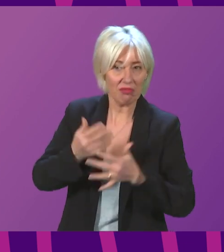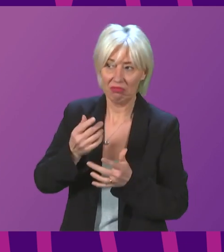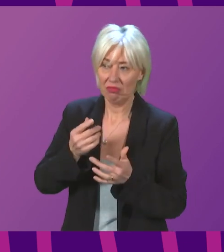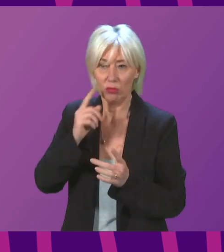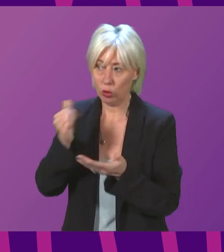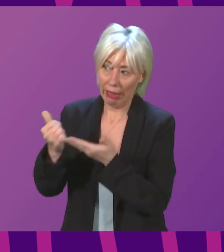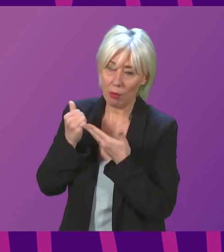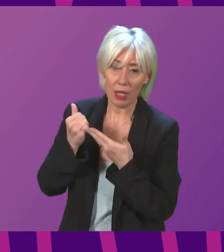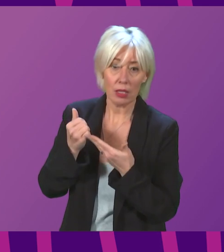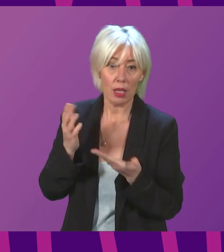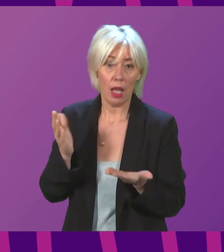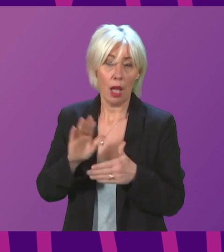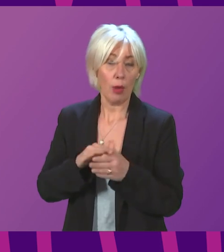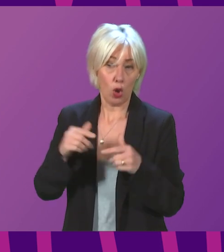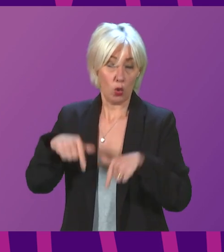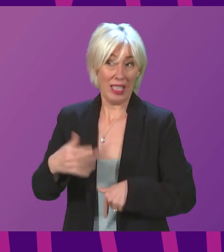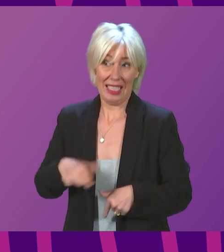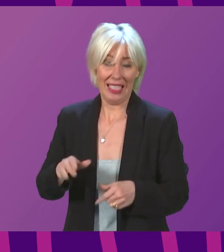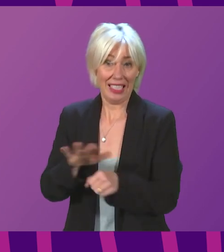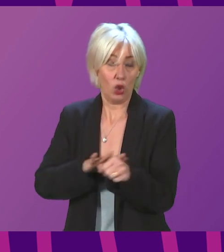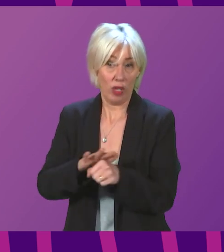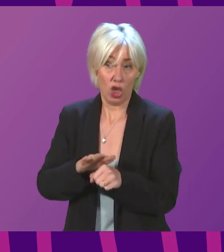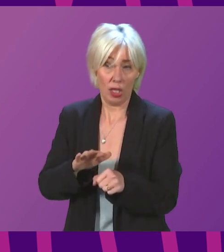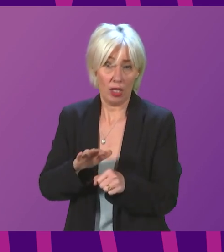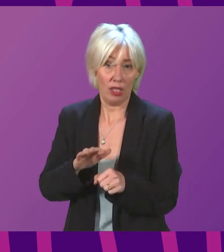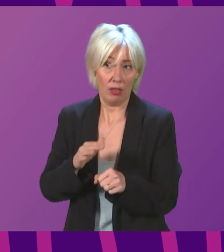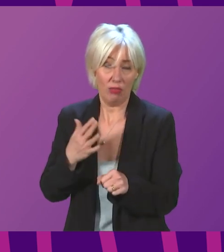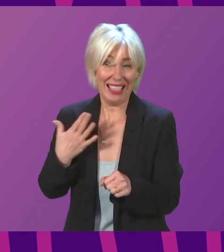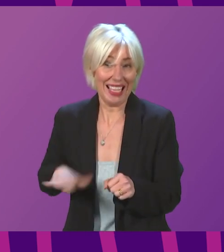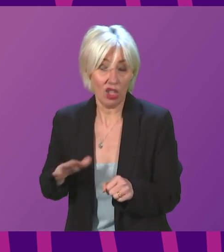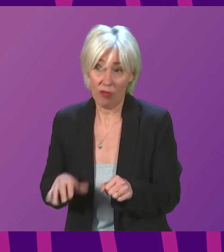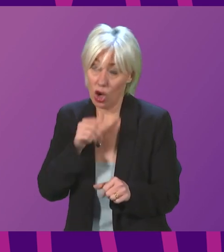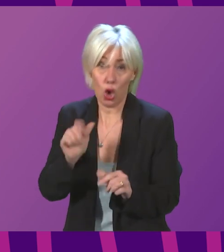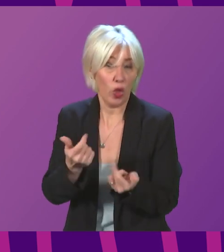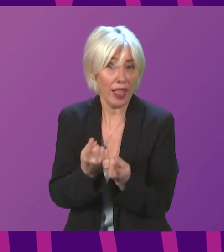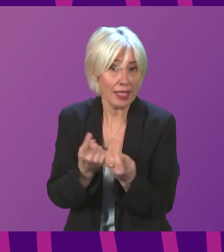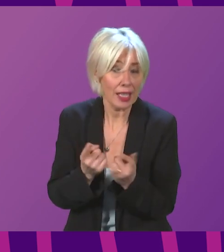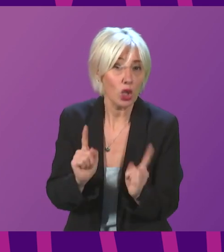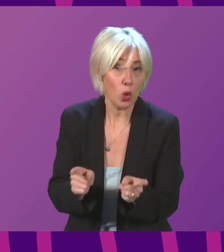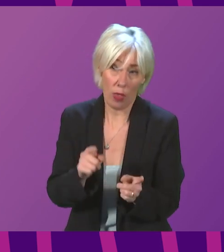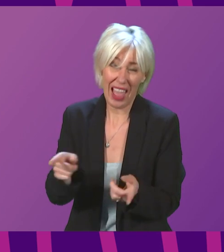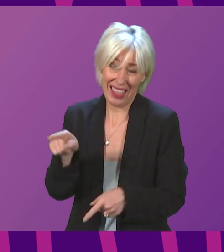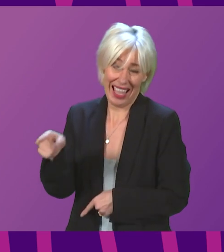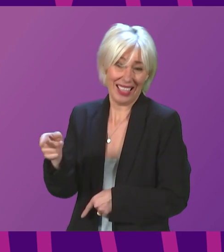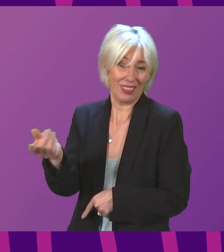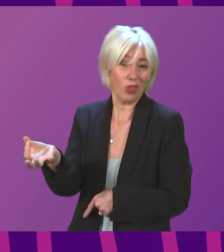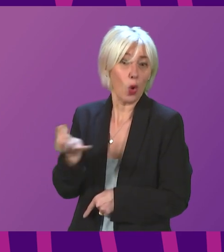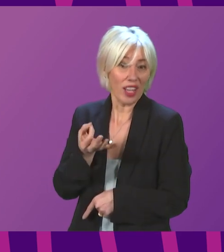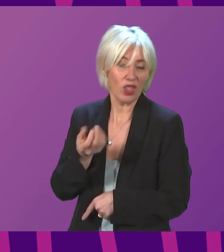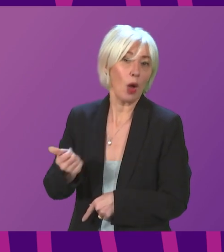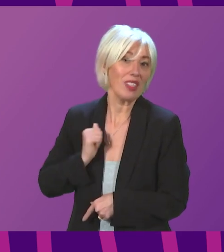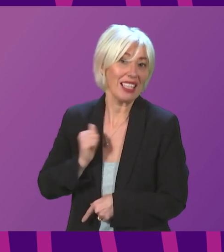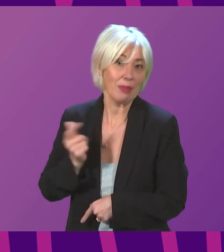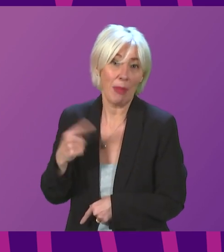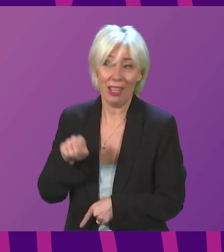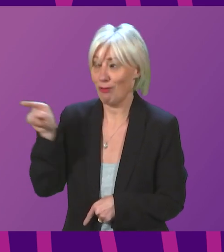things because the situations that make them necessary are not good things. I tell you what I, you know that is the kind of question I would expect